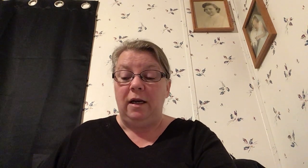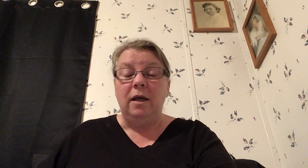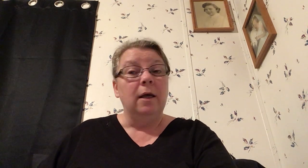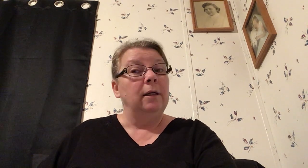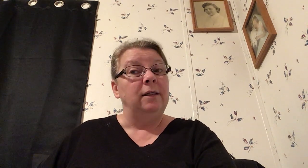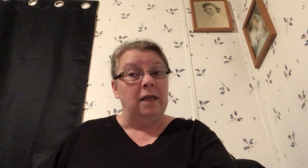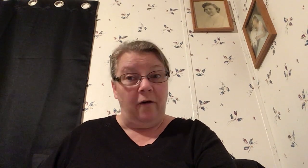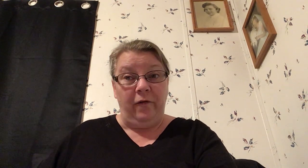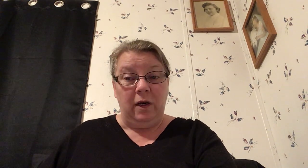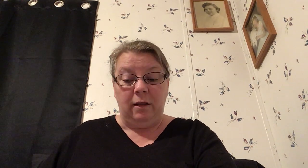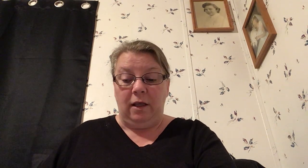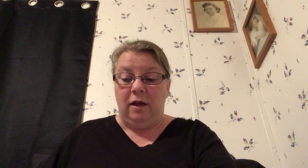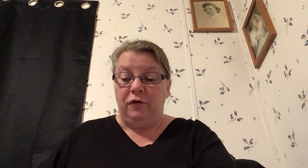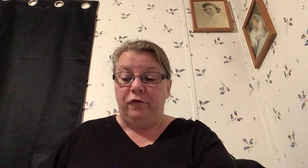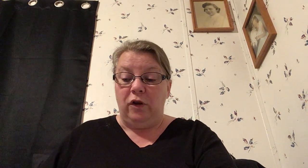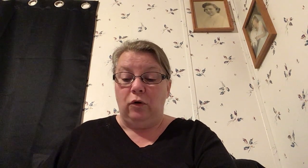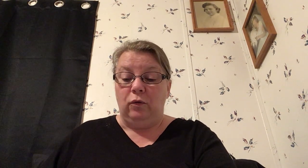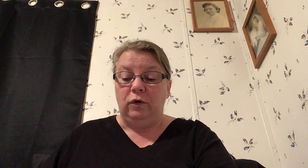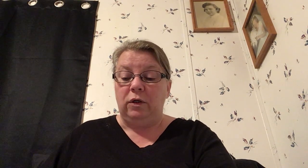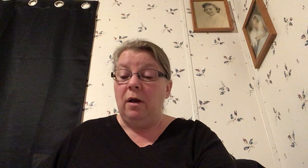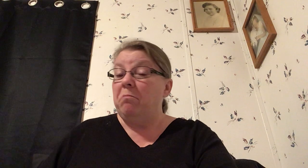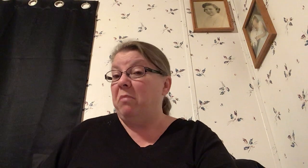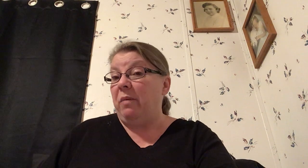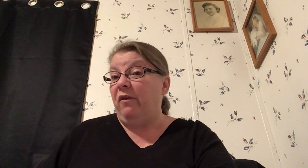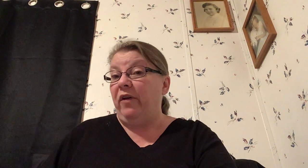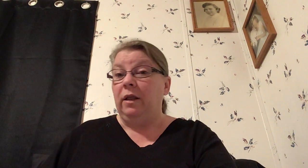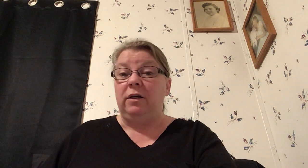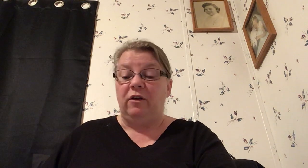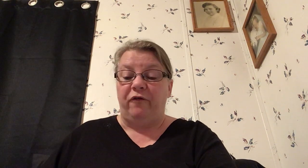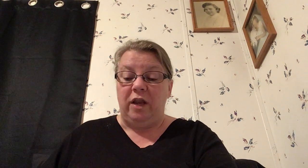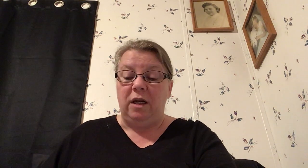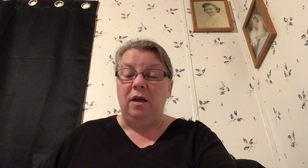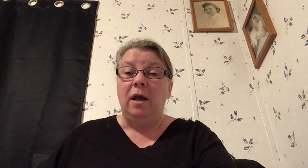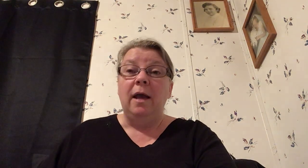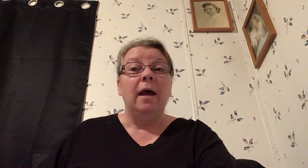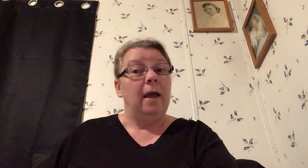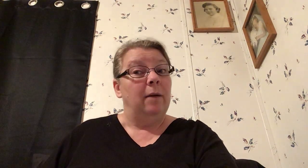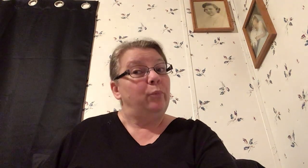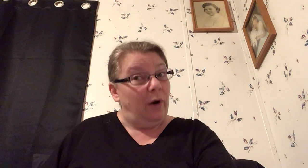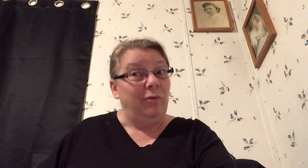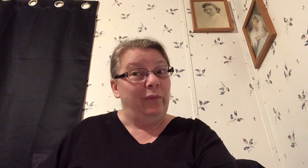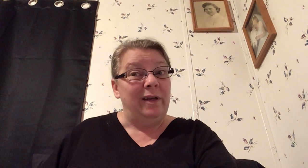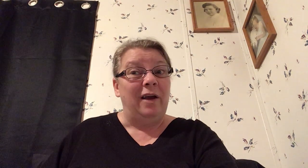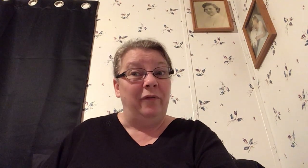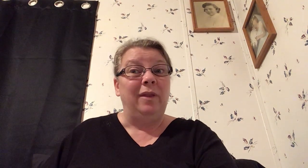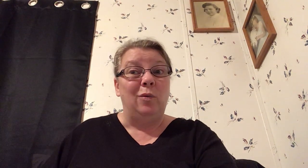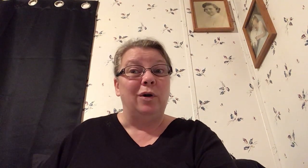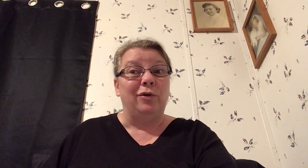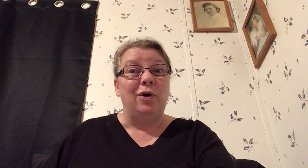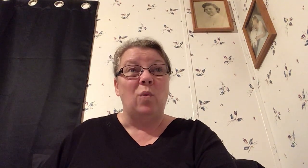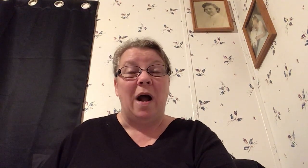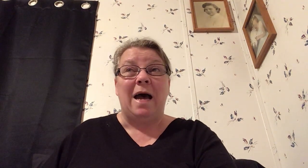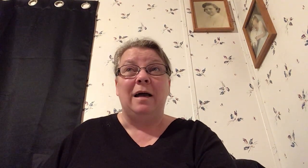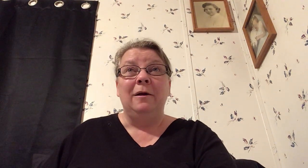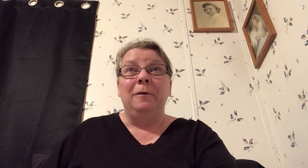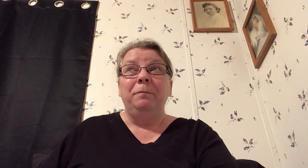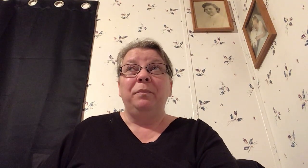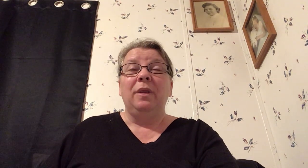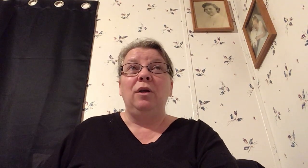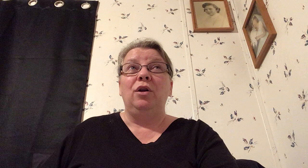definitely confused maybe feeling defeated and probably definitely wondering why you